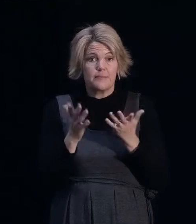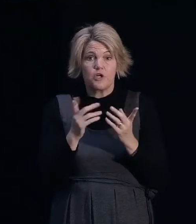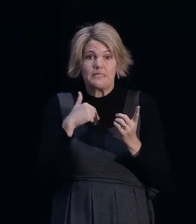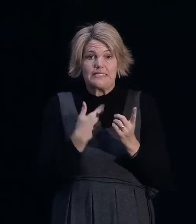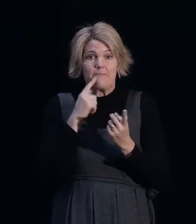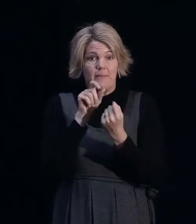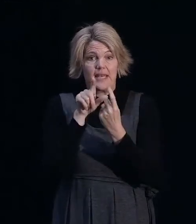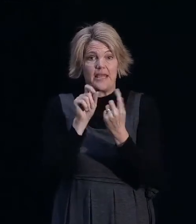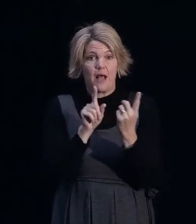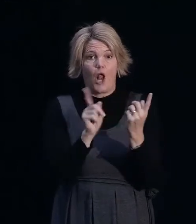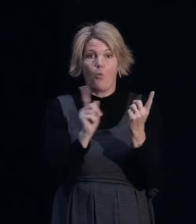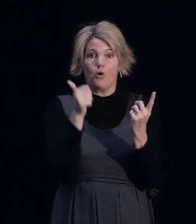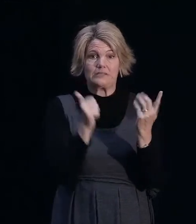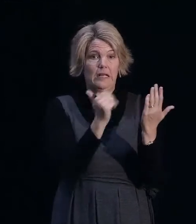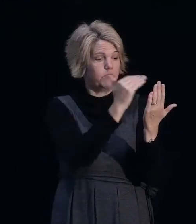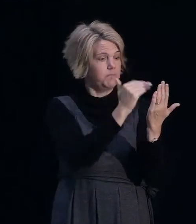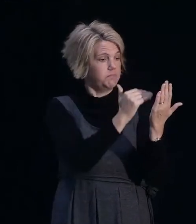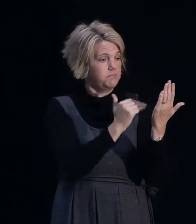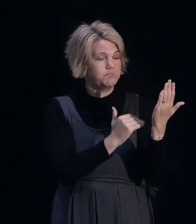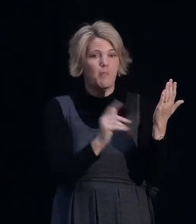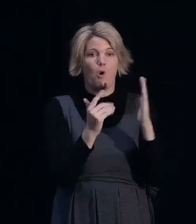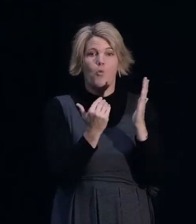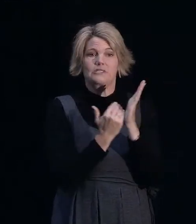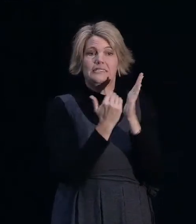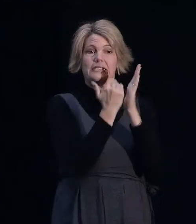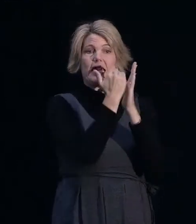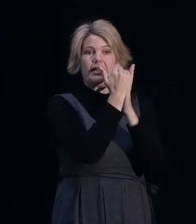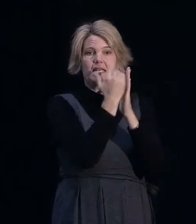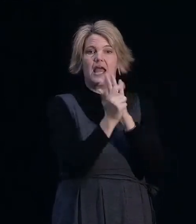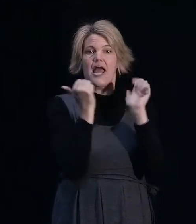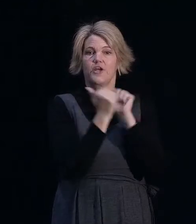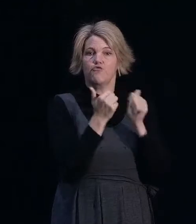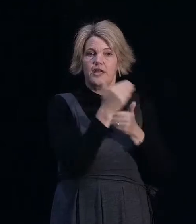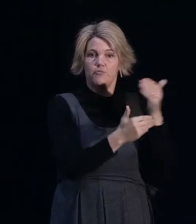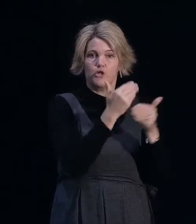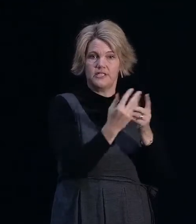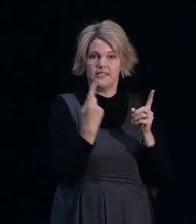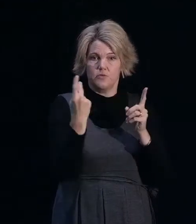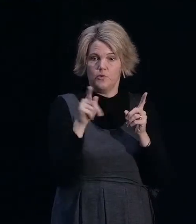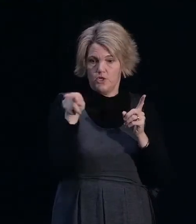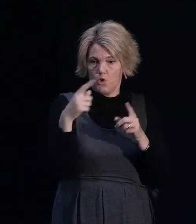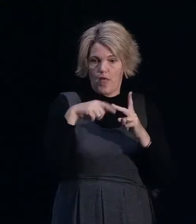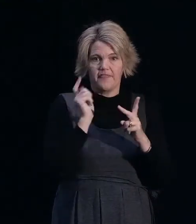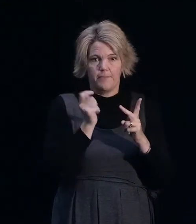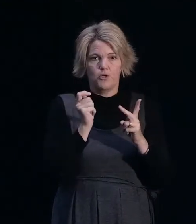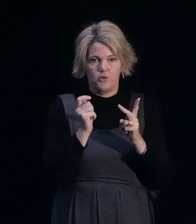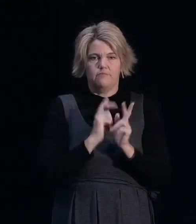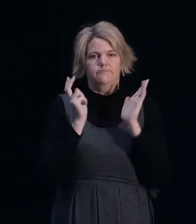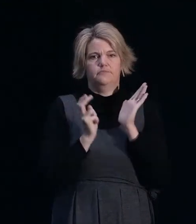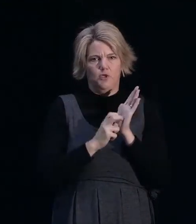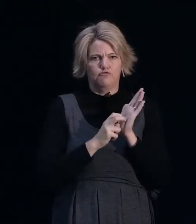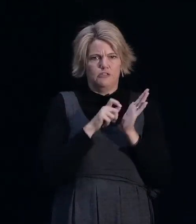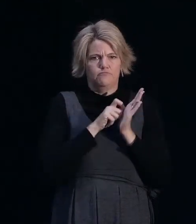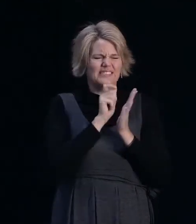what you want done and the standards that you want that done to, and an agreed process between you and the builder or the main contractor forms a